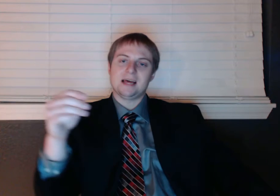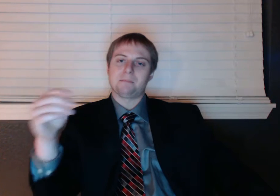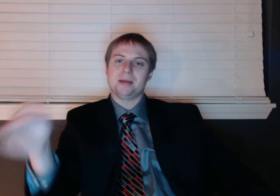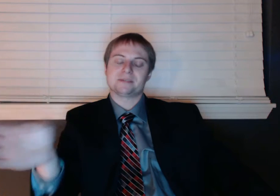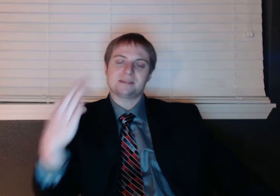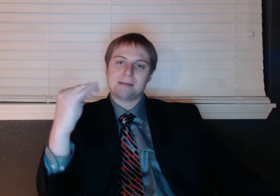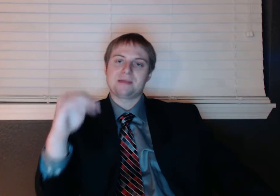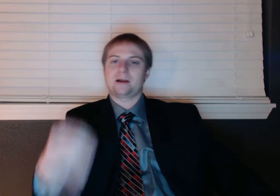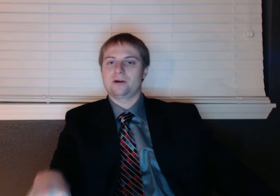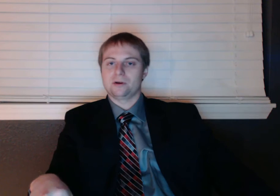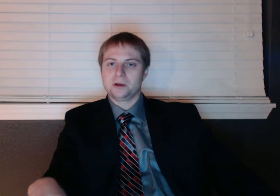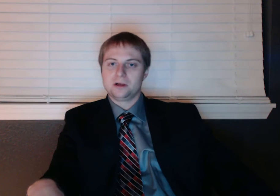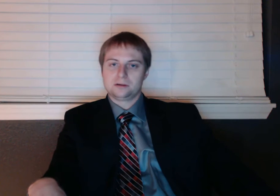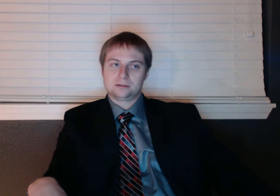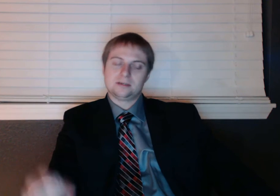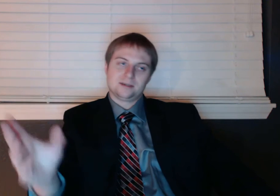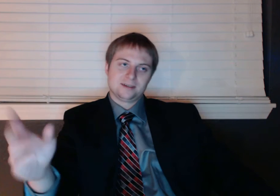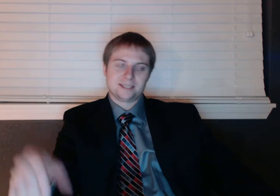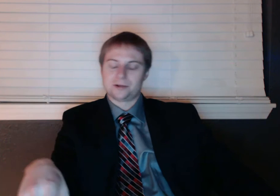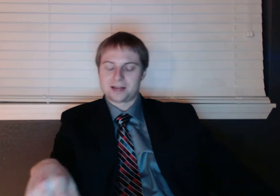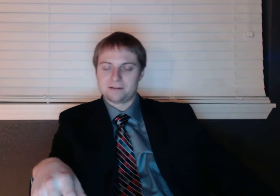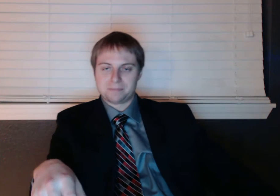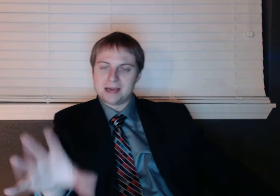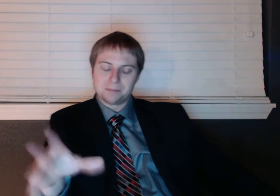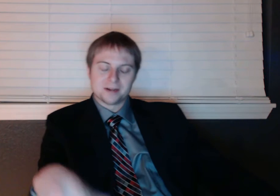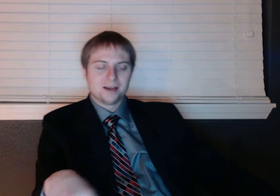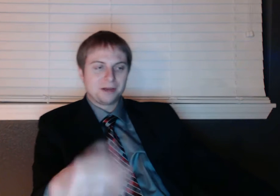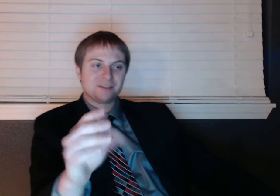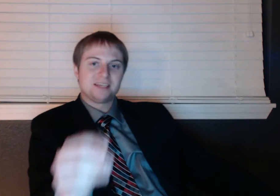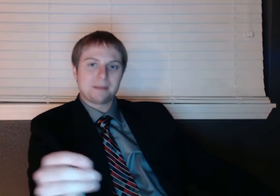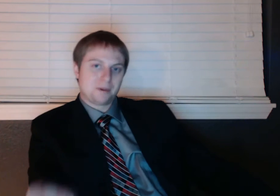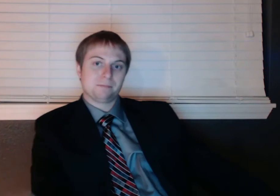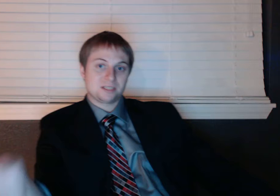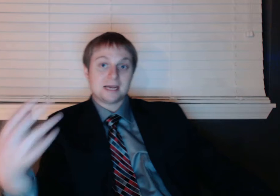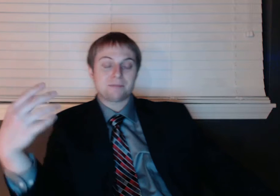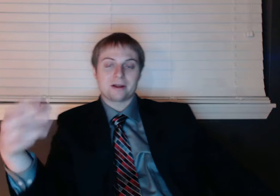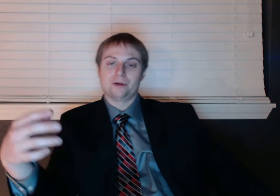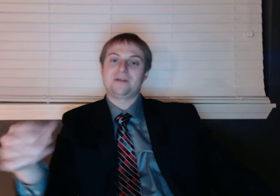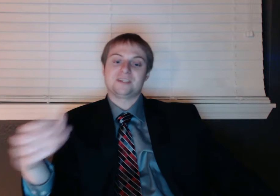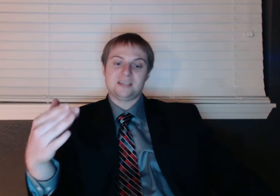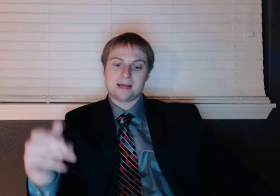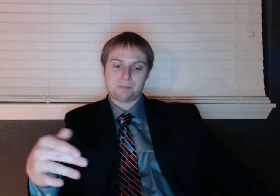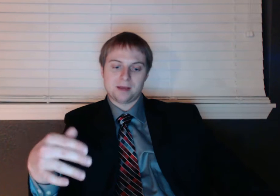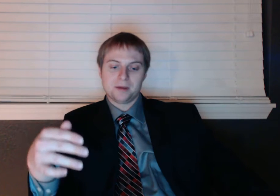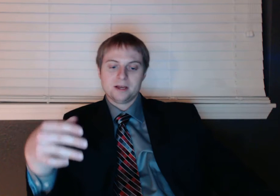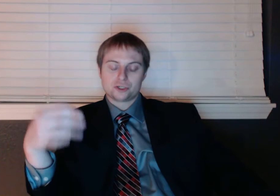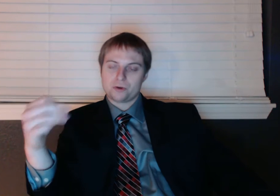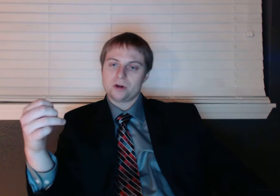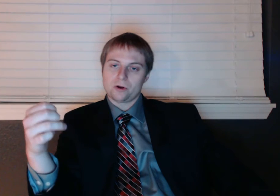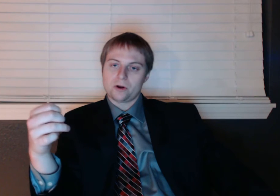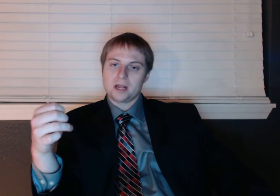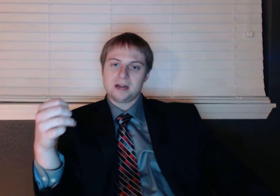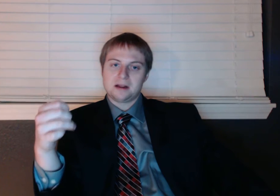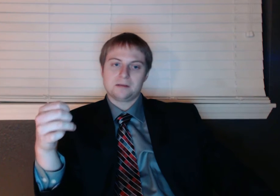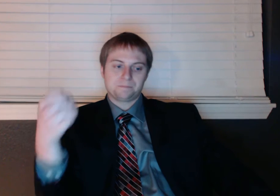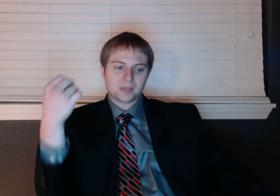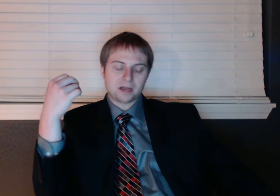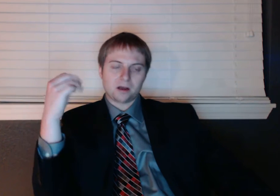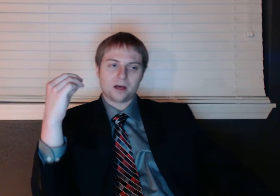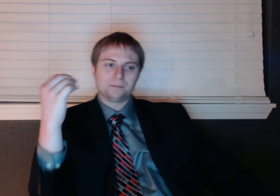see that pimp slap that girl. That sounded kind of bad, but you have to see that pimp slap that girl. You have to see that pimp treat her in a